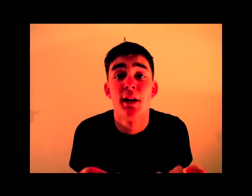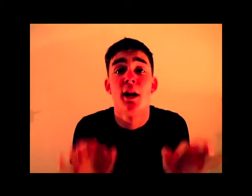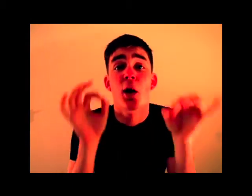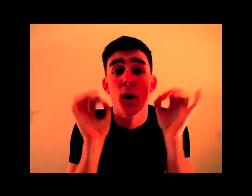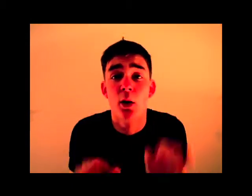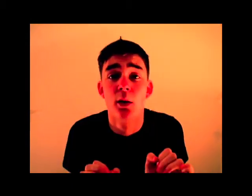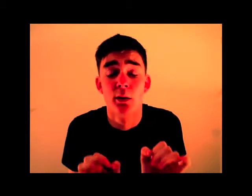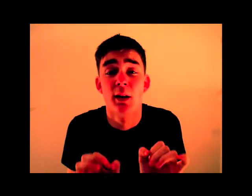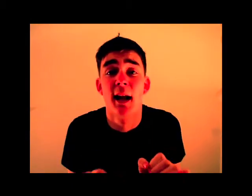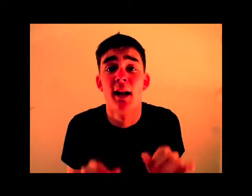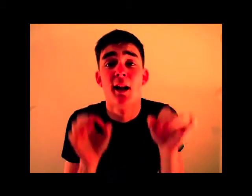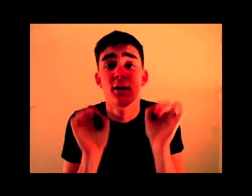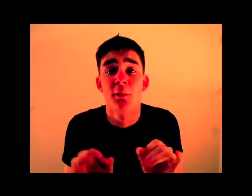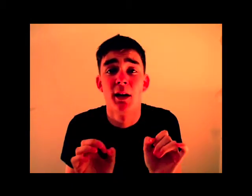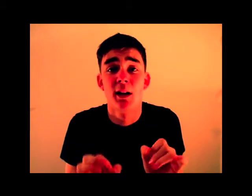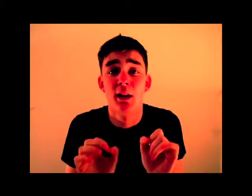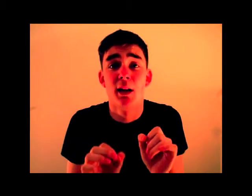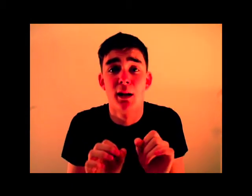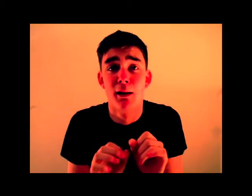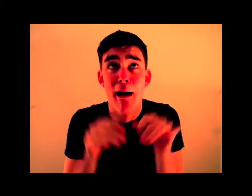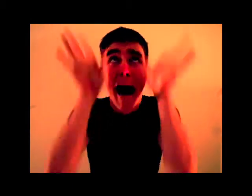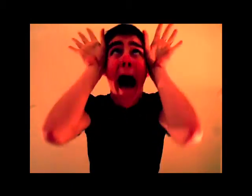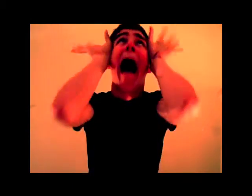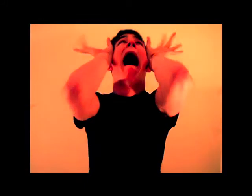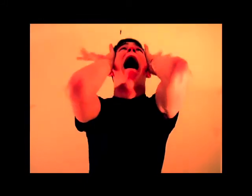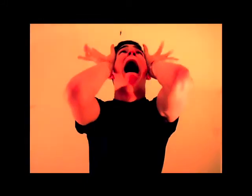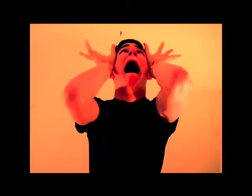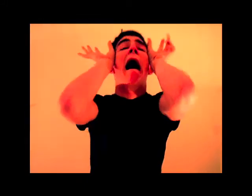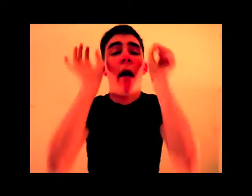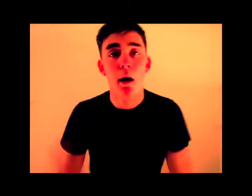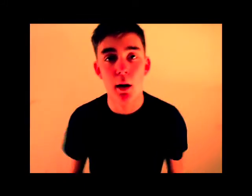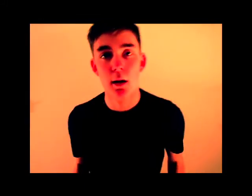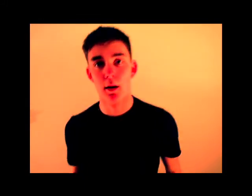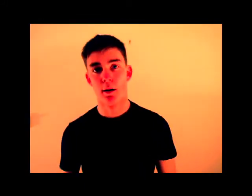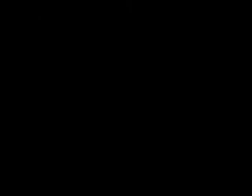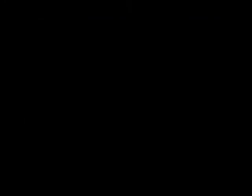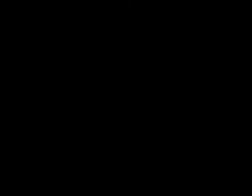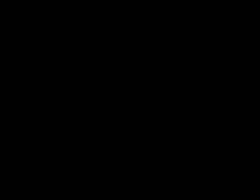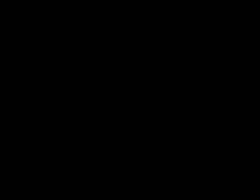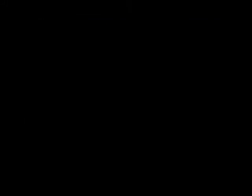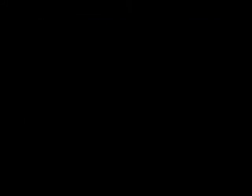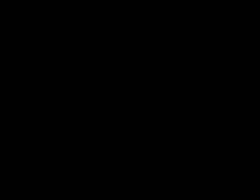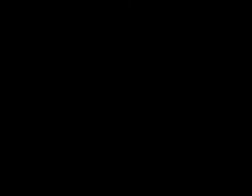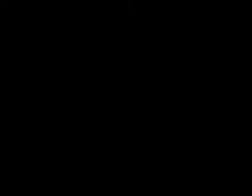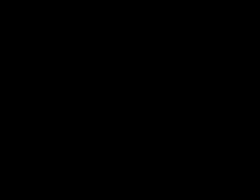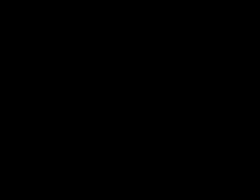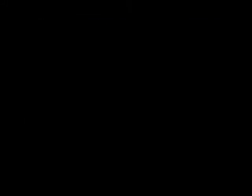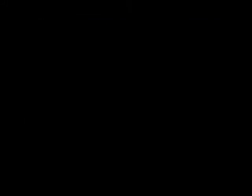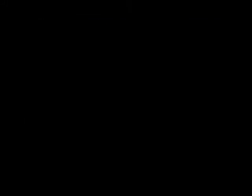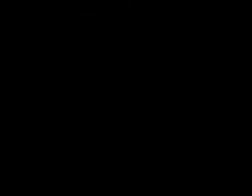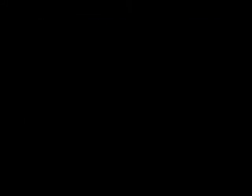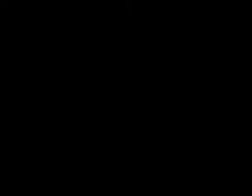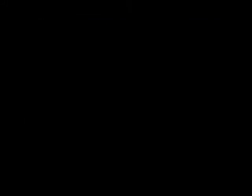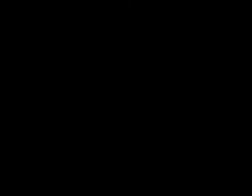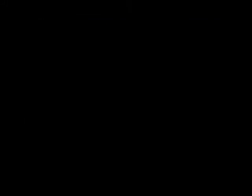You're utterly, totally, and completely mad. All